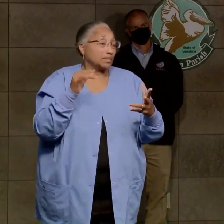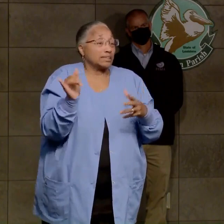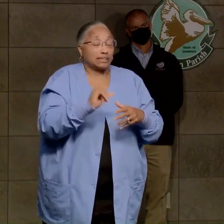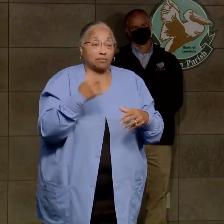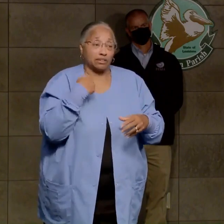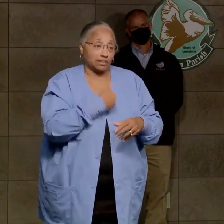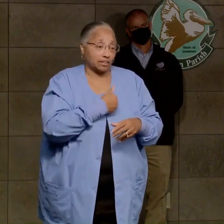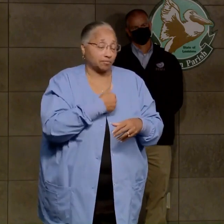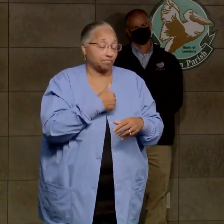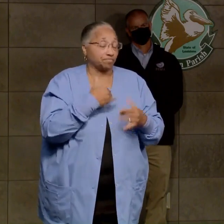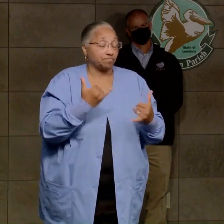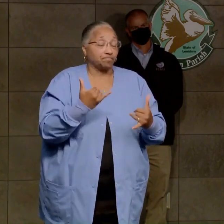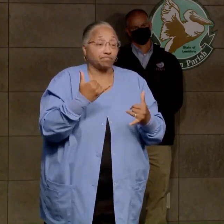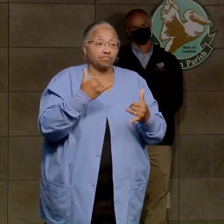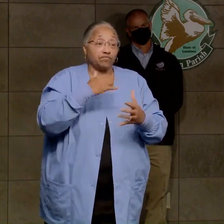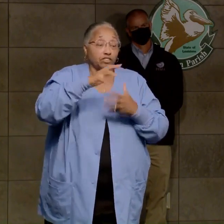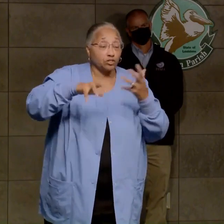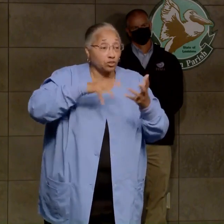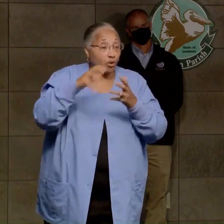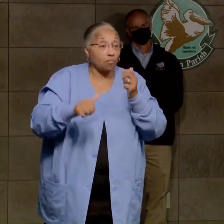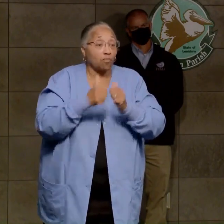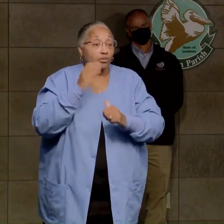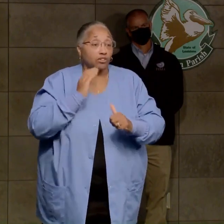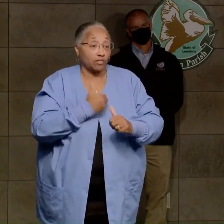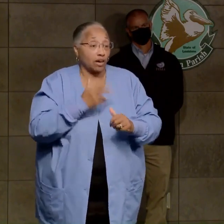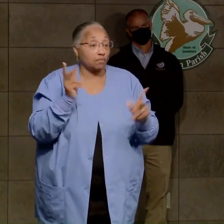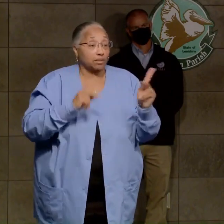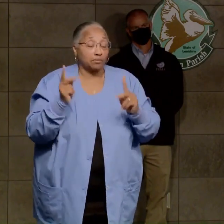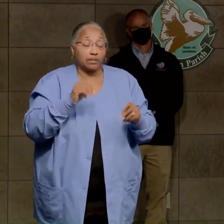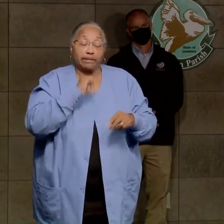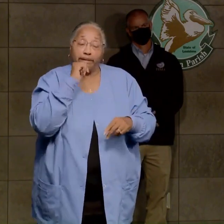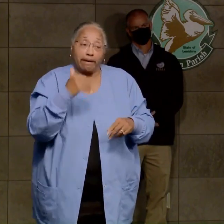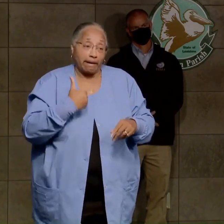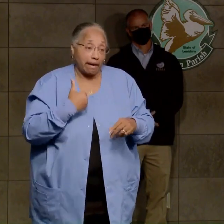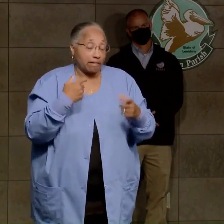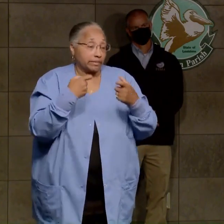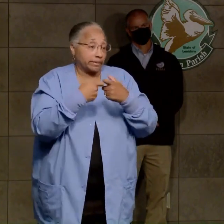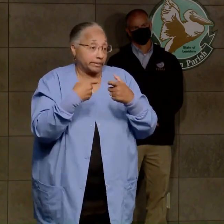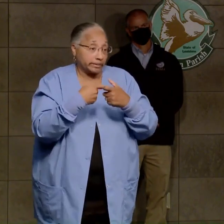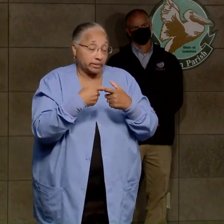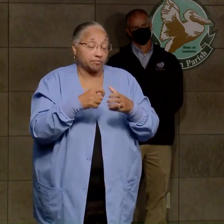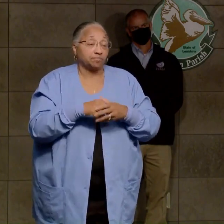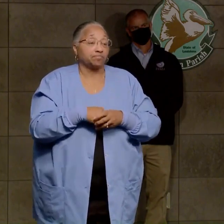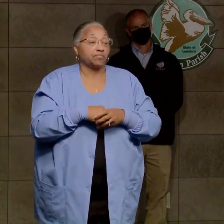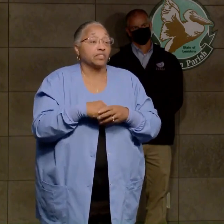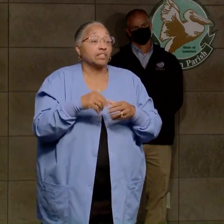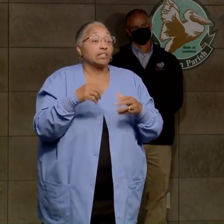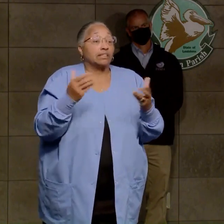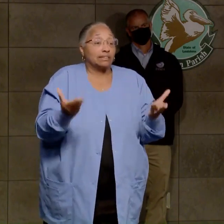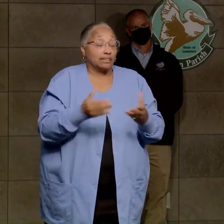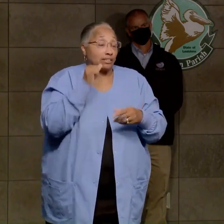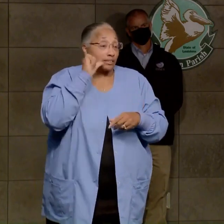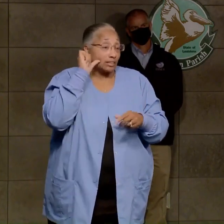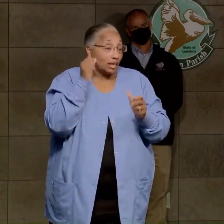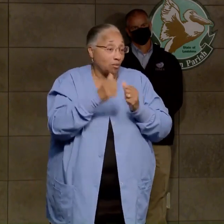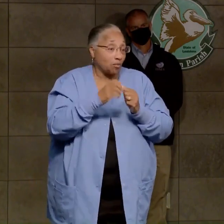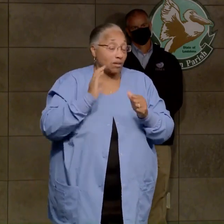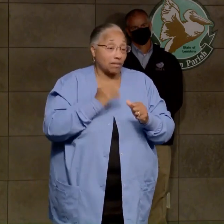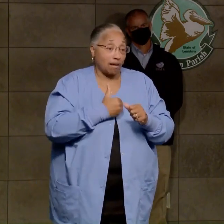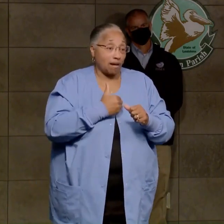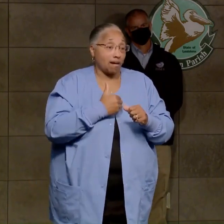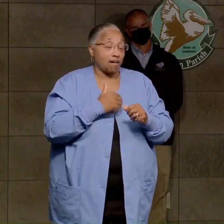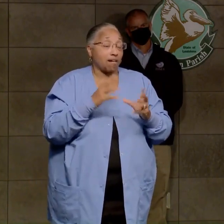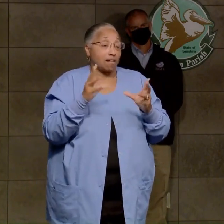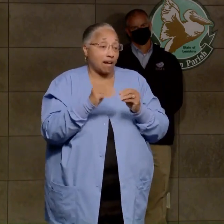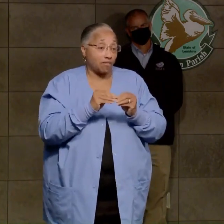with most of our residents without power. Patrick Hamby was here from Entergy at our press conference last night explaining the process of